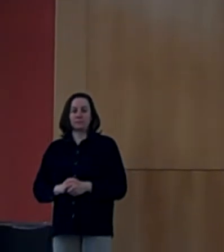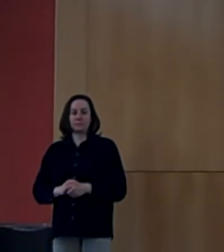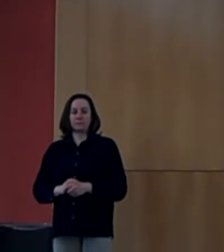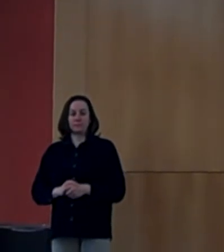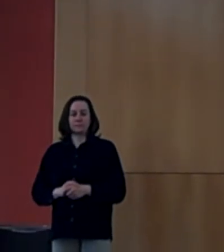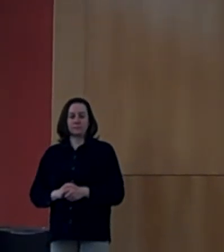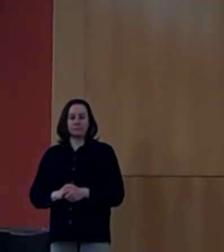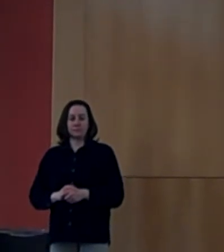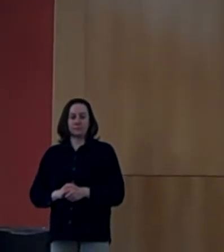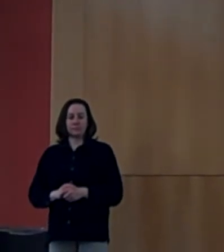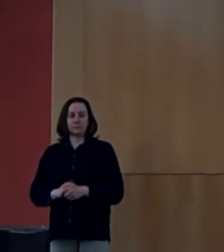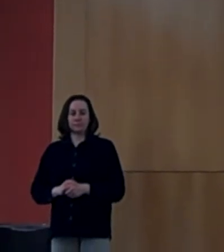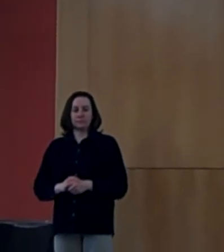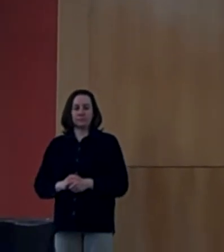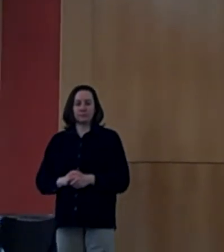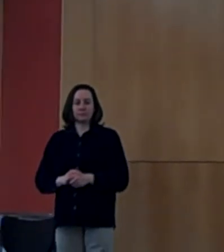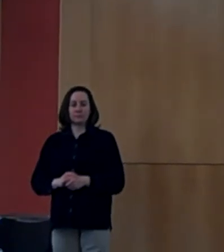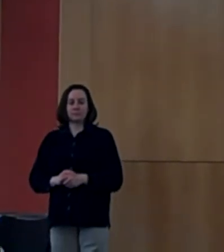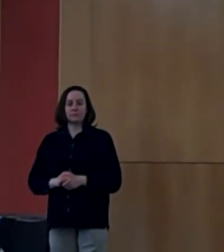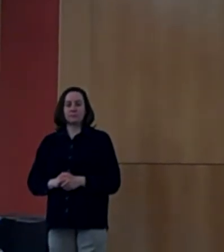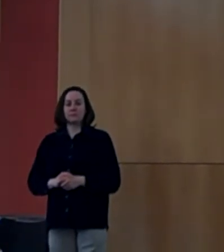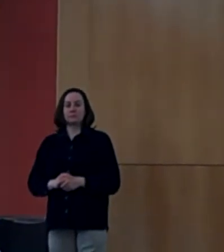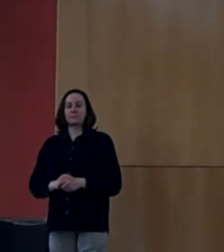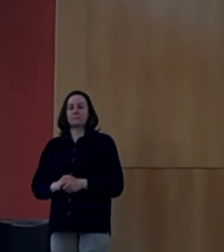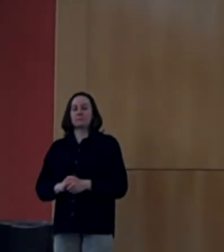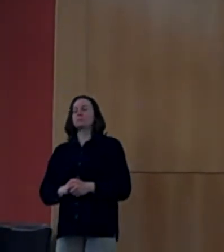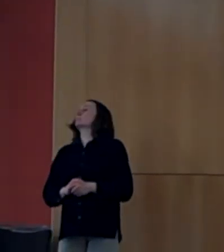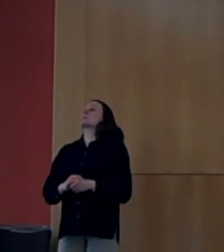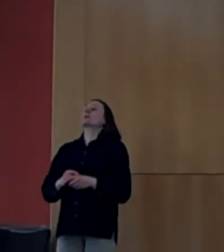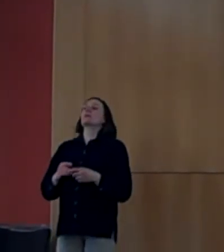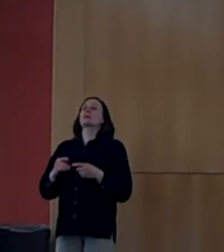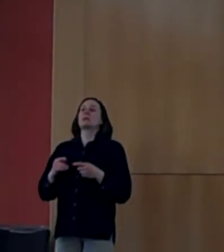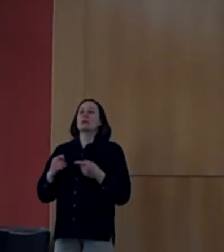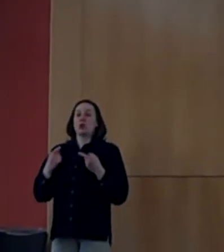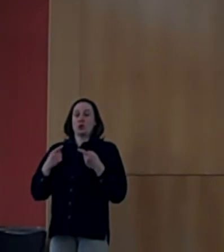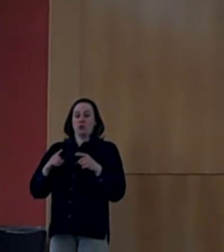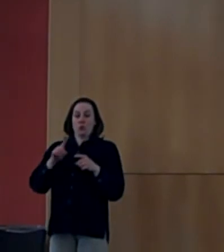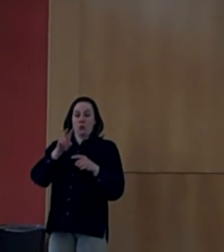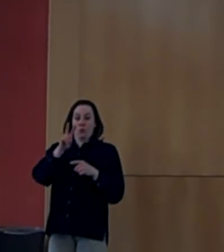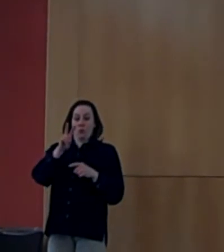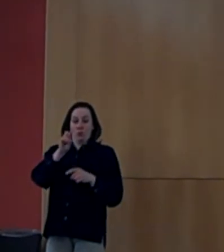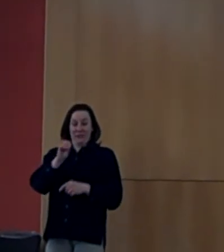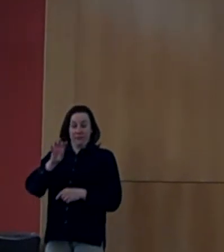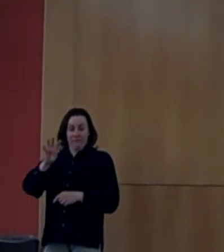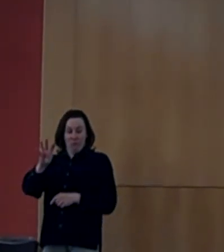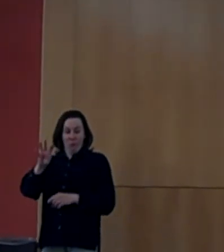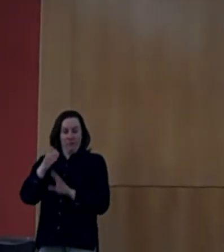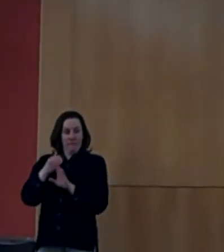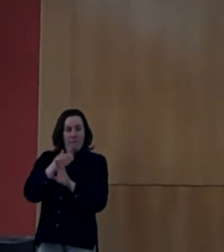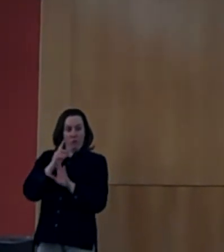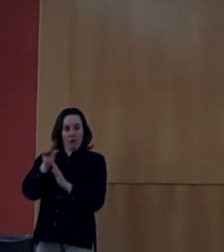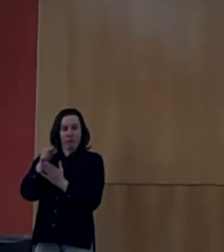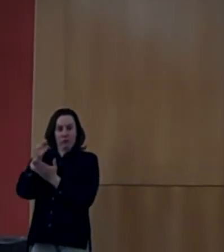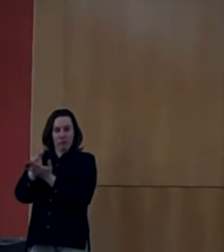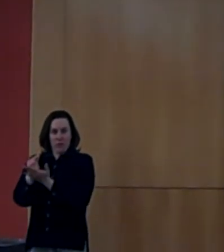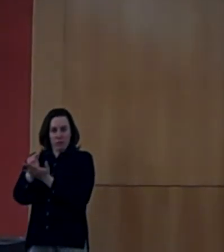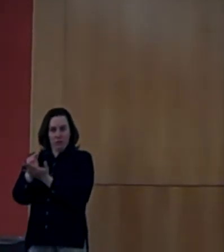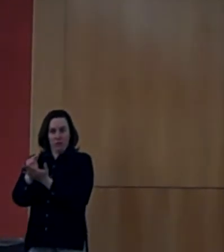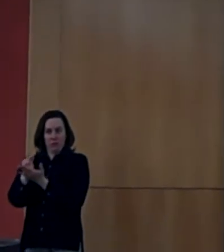But then in 2004, I took part of the graduation committee for the senior class